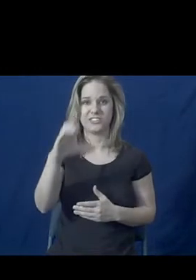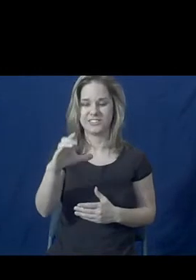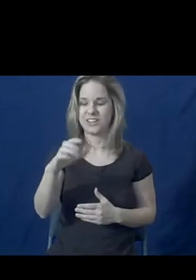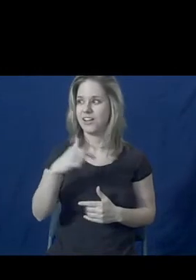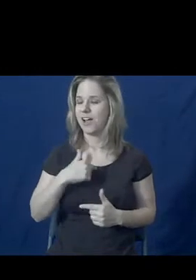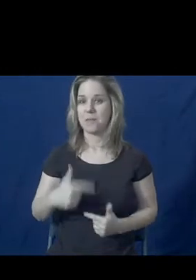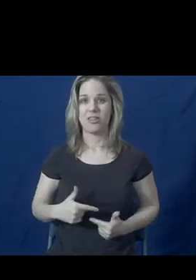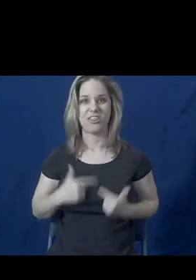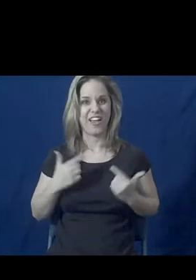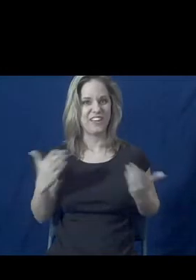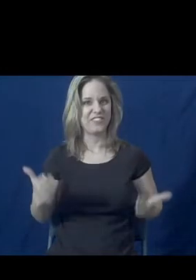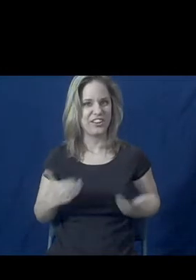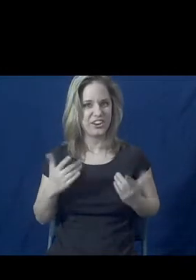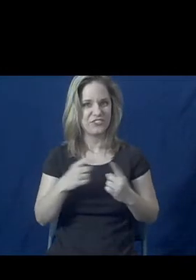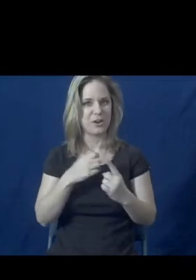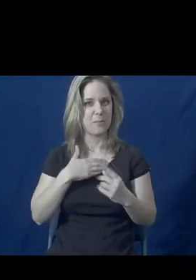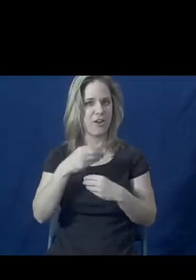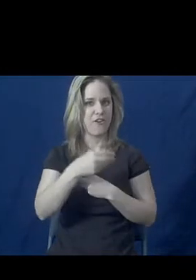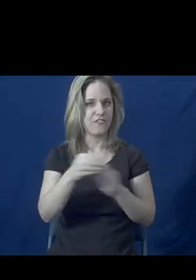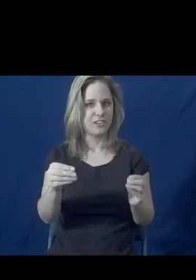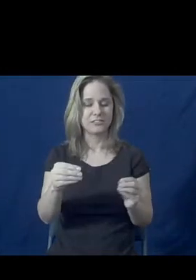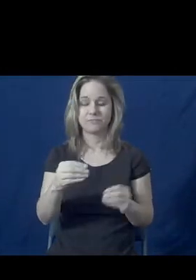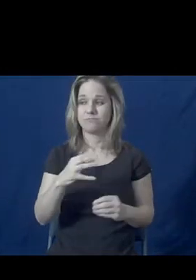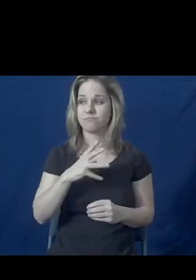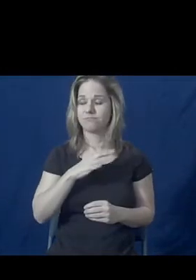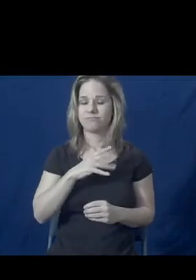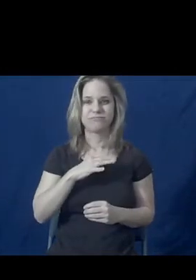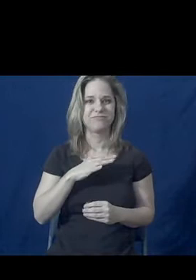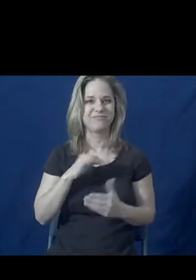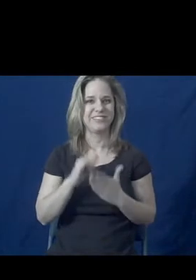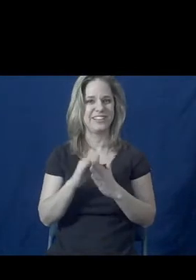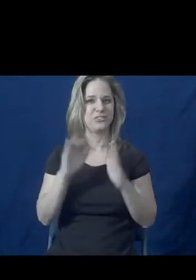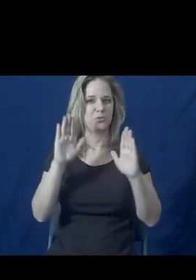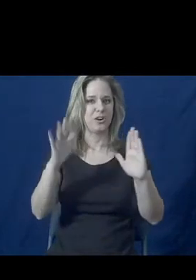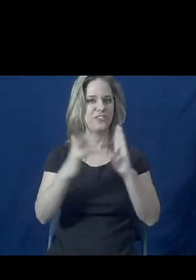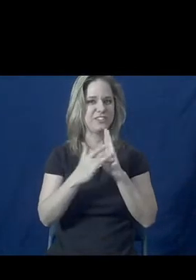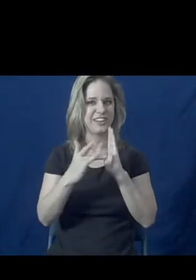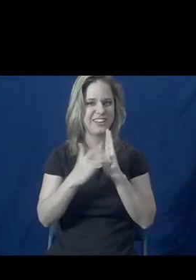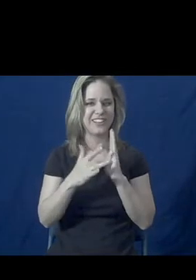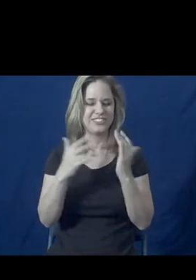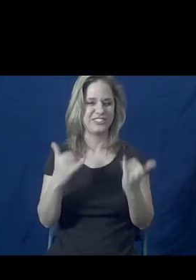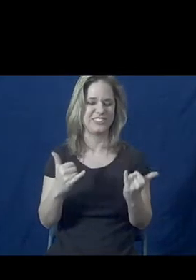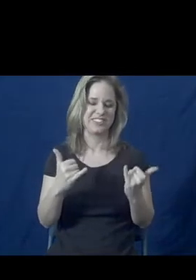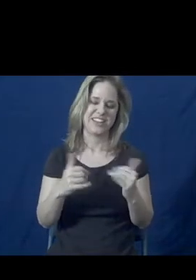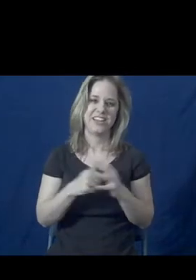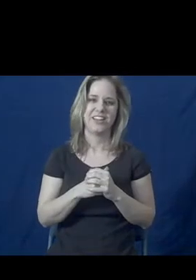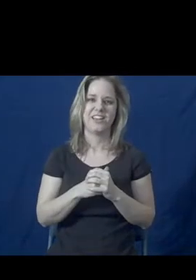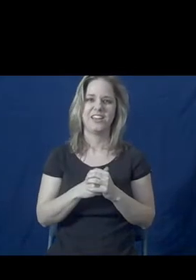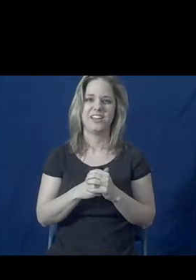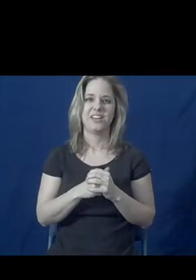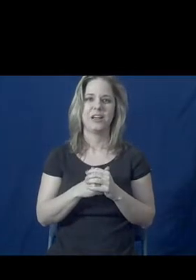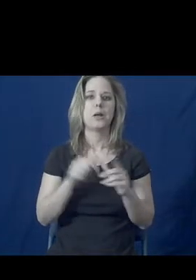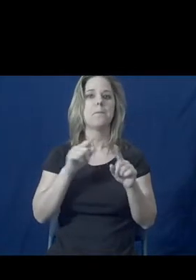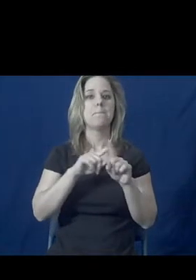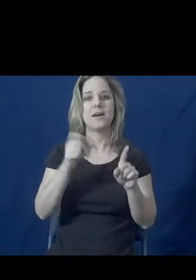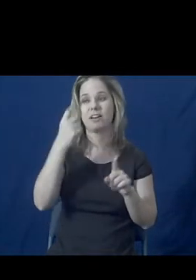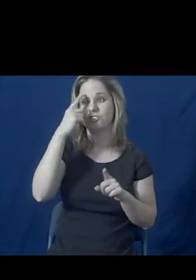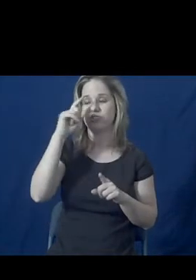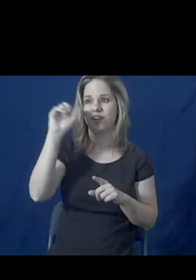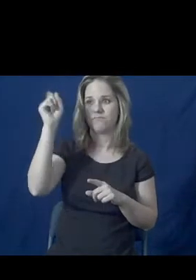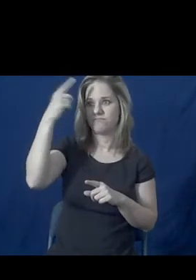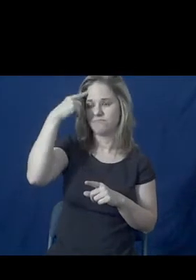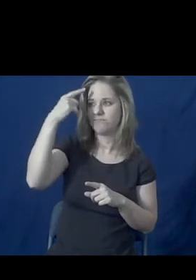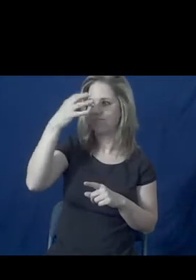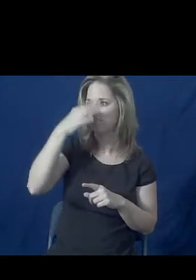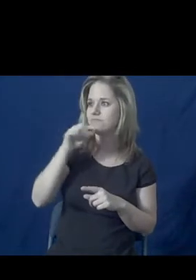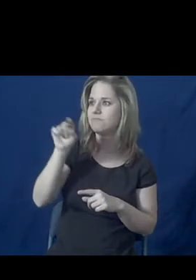broadcasting live right now from my office, which is the great amazing thing about technology today, but because of our